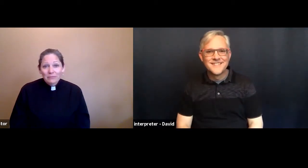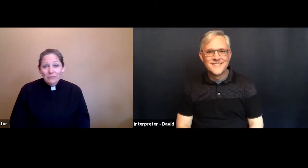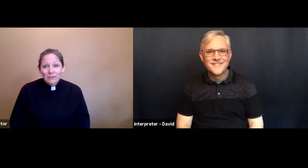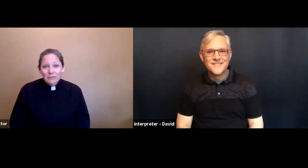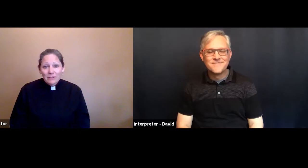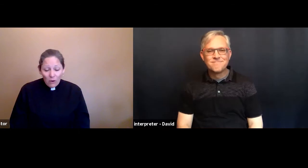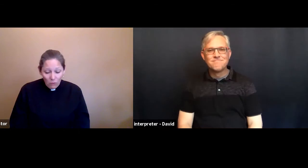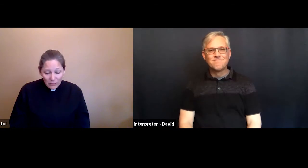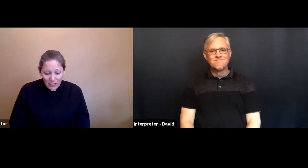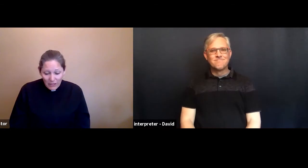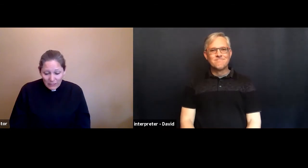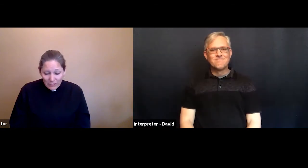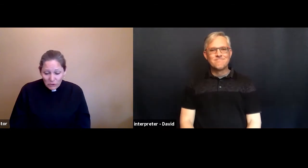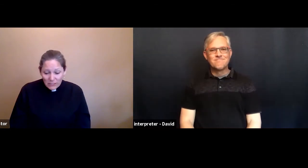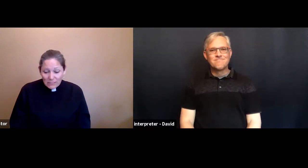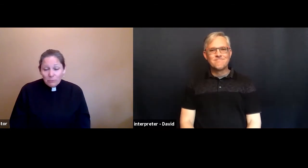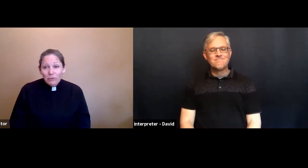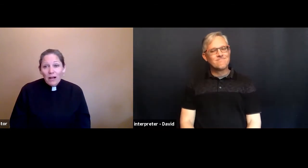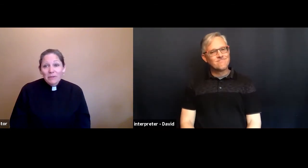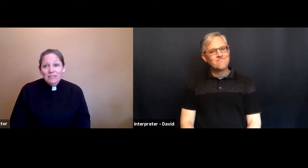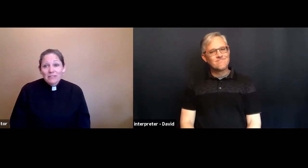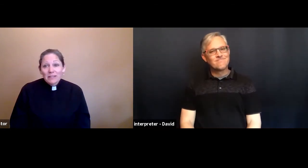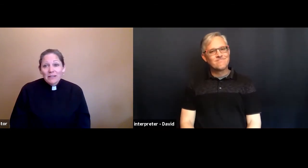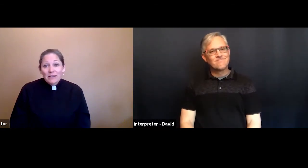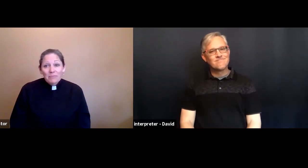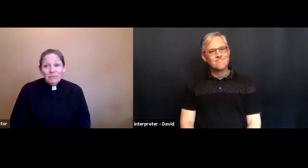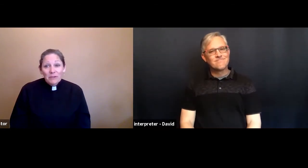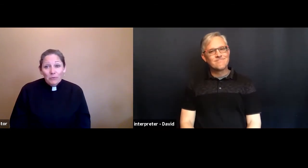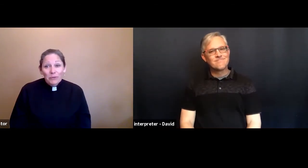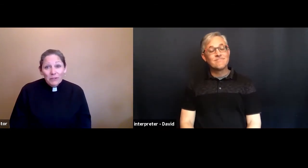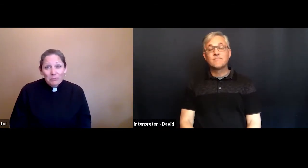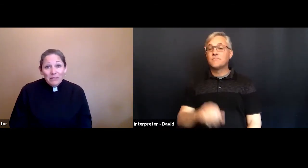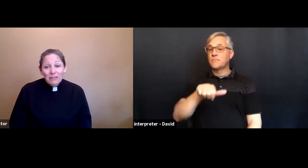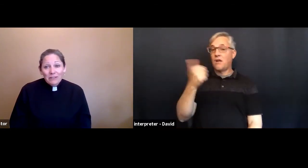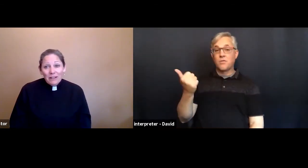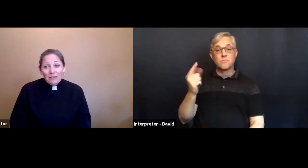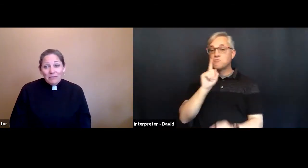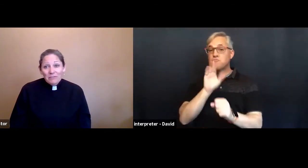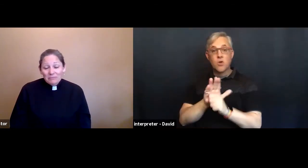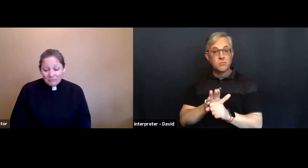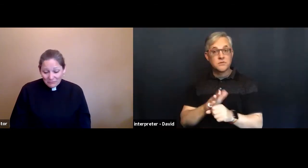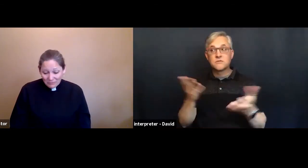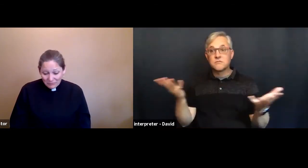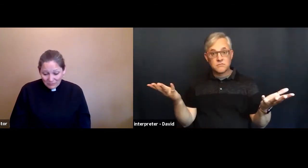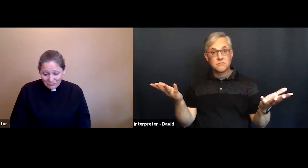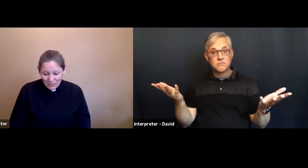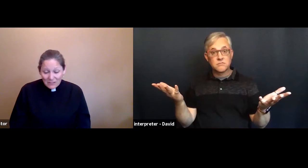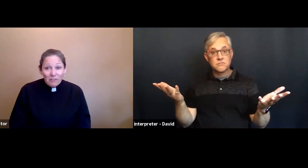or to trust the promise there will be enough enough